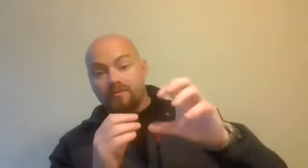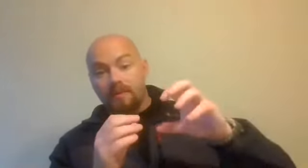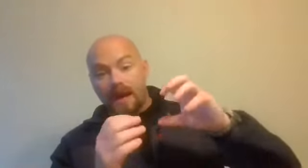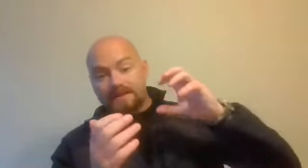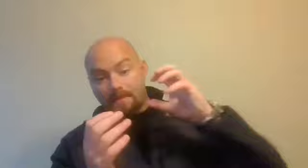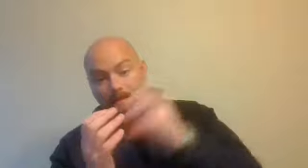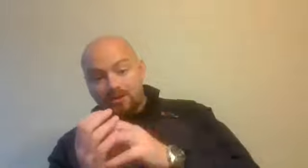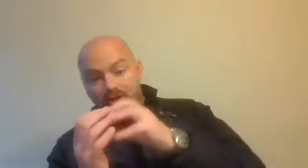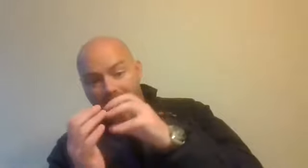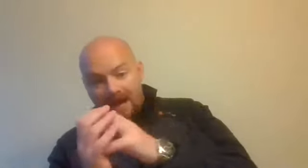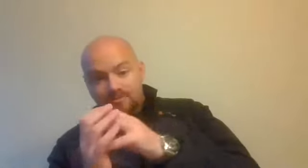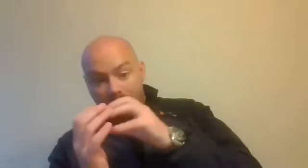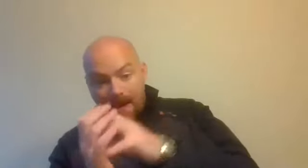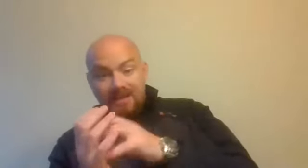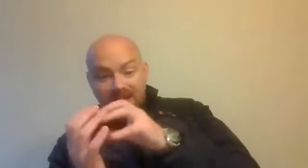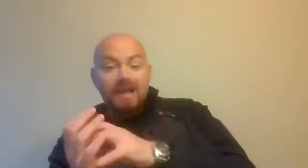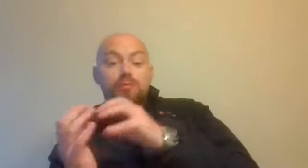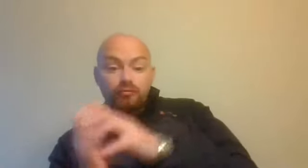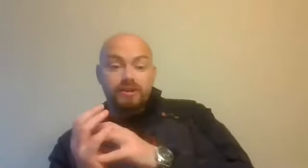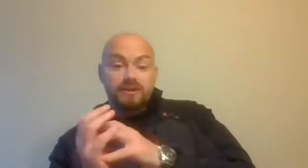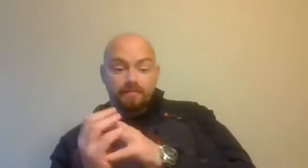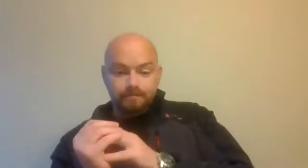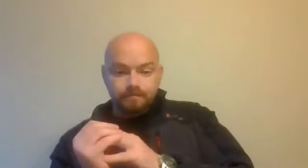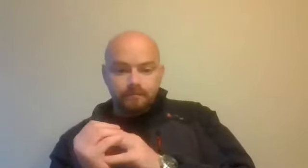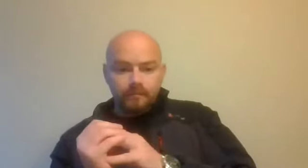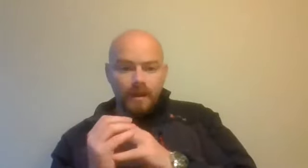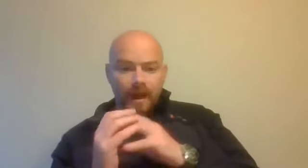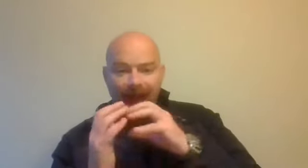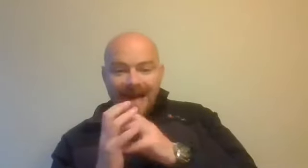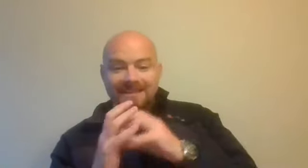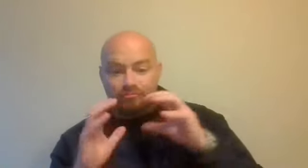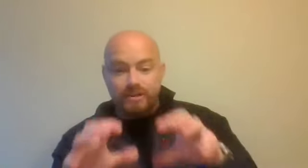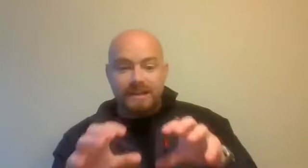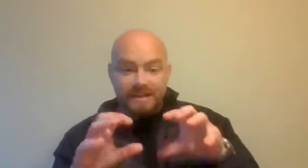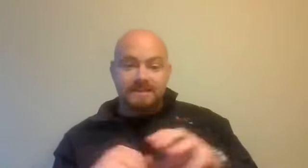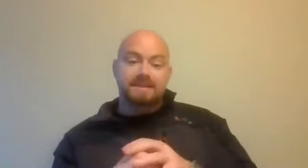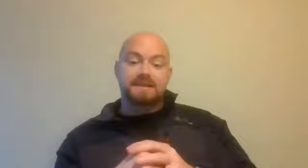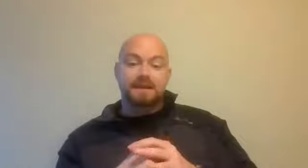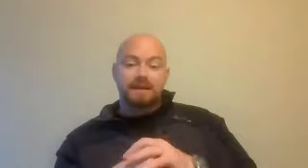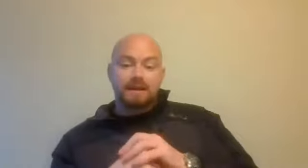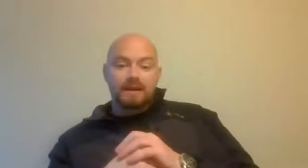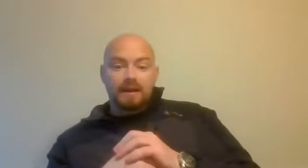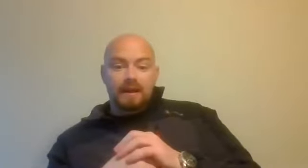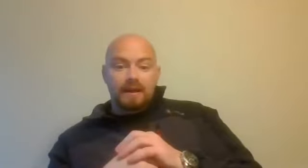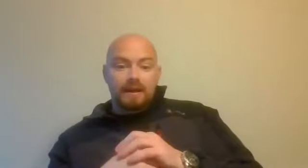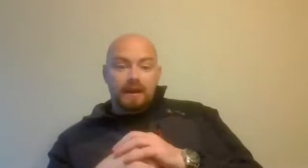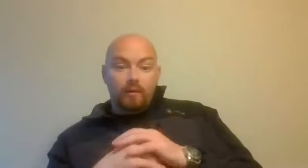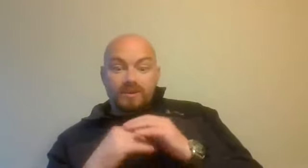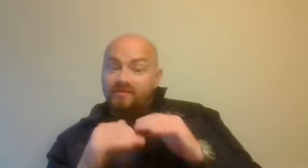treatment plans that measure, that manage actual risk as it really exists, which is